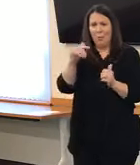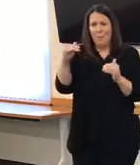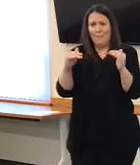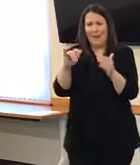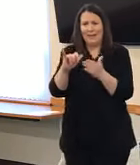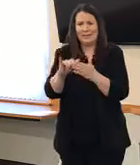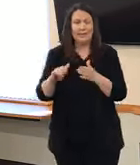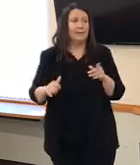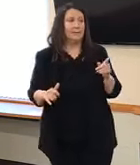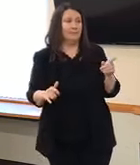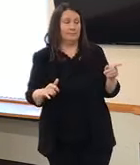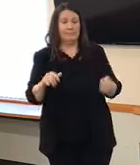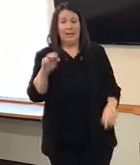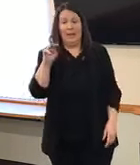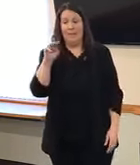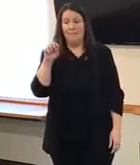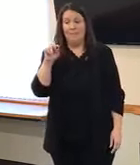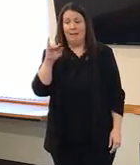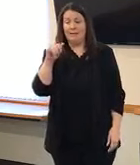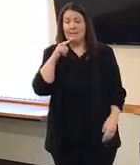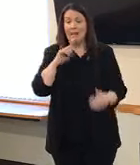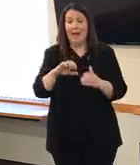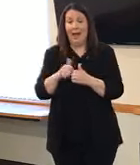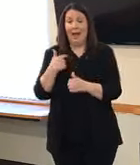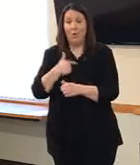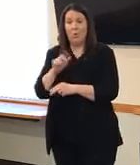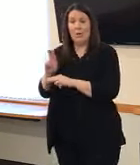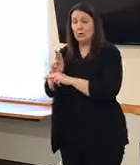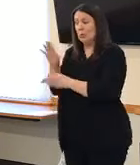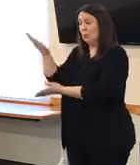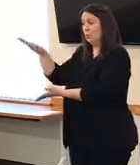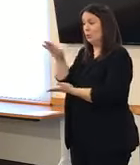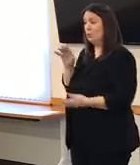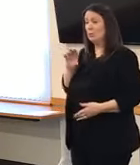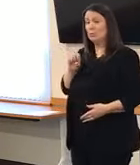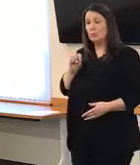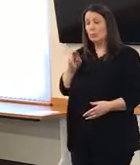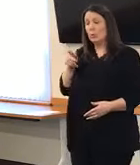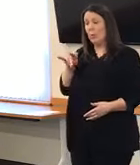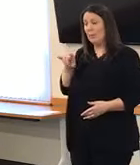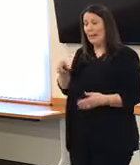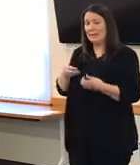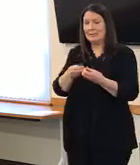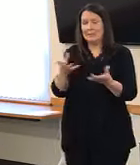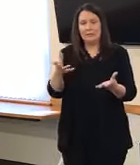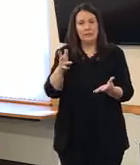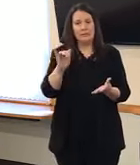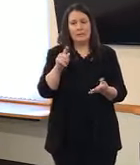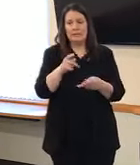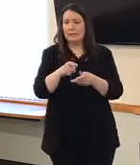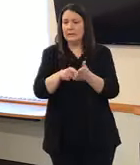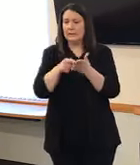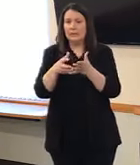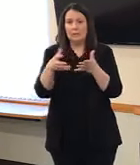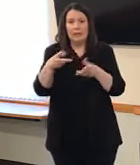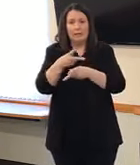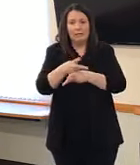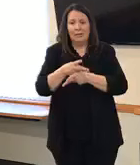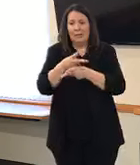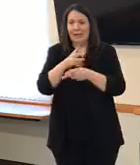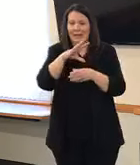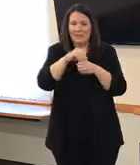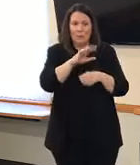understanding supply and how you kind of extend that supply is a really precarious balance. And that's one that's actually done within those entities.